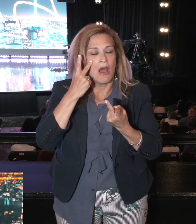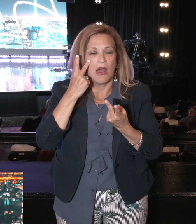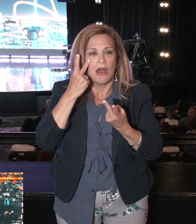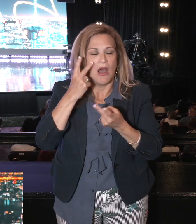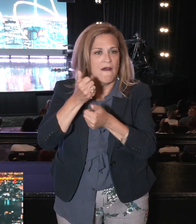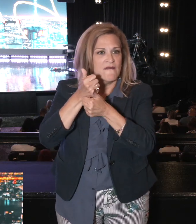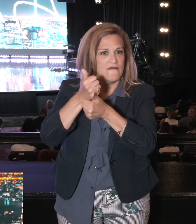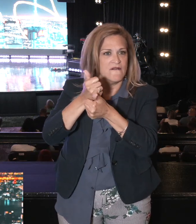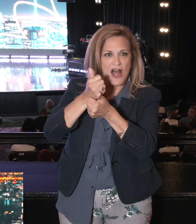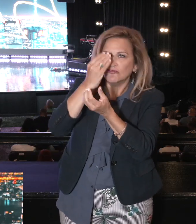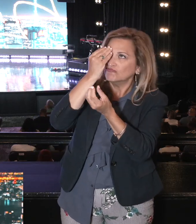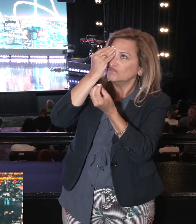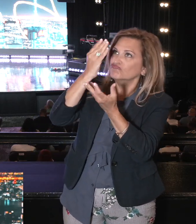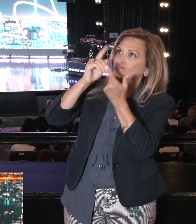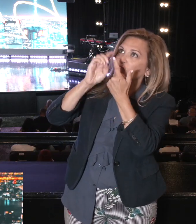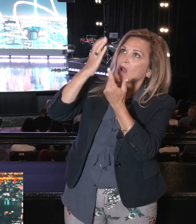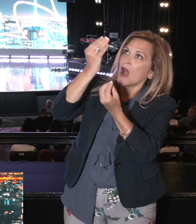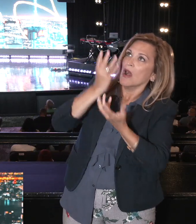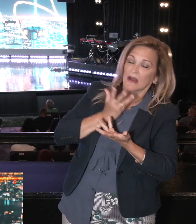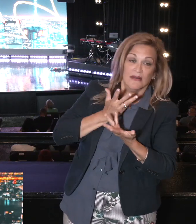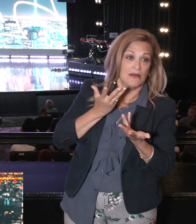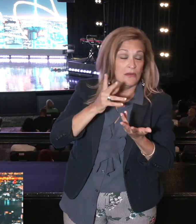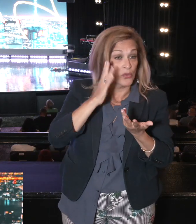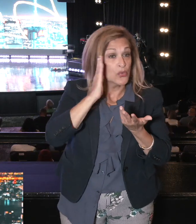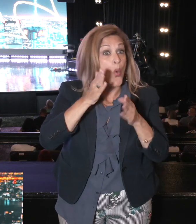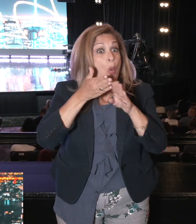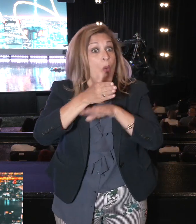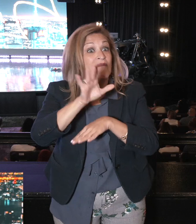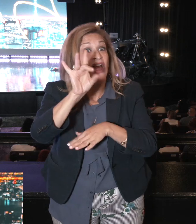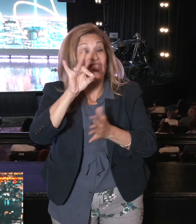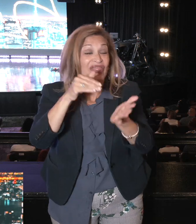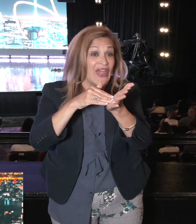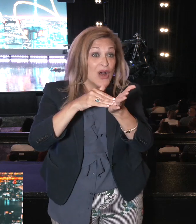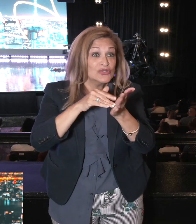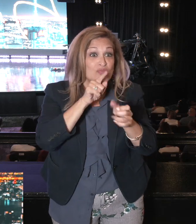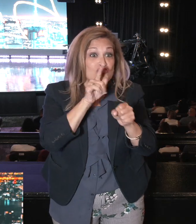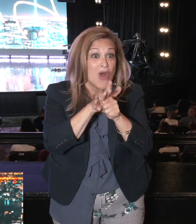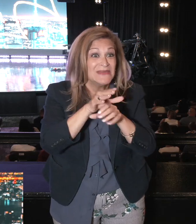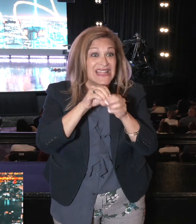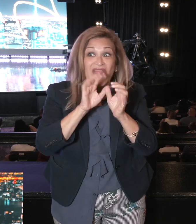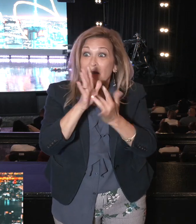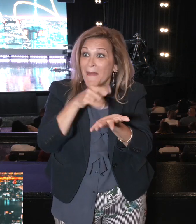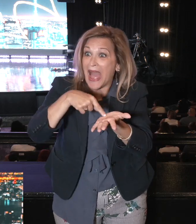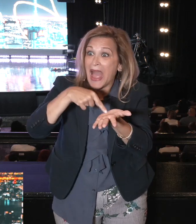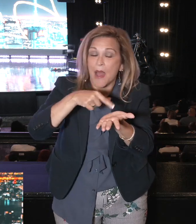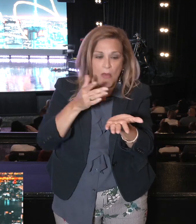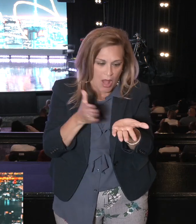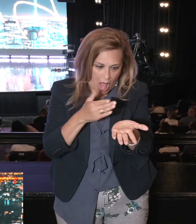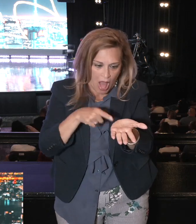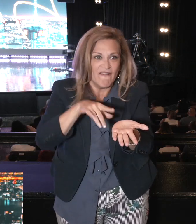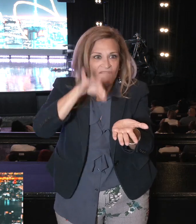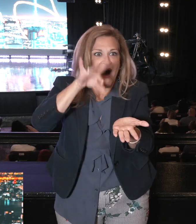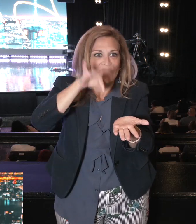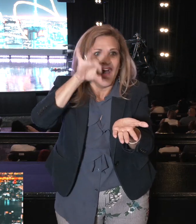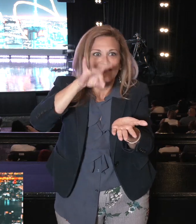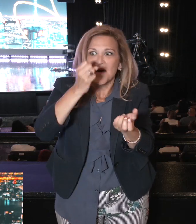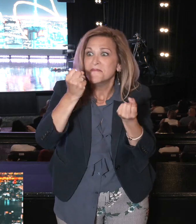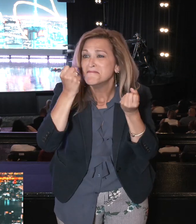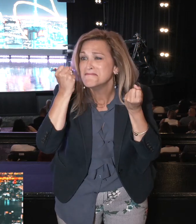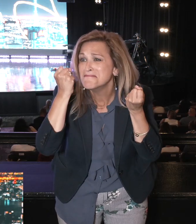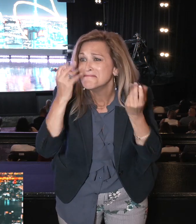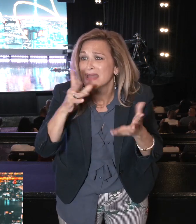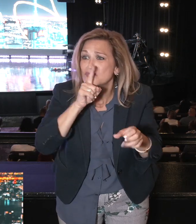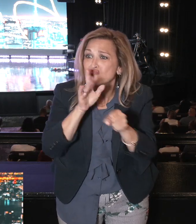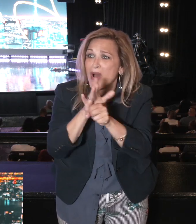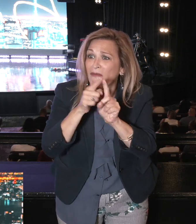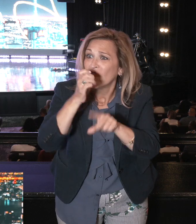promises in the Bible, which tells me you could always find one. You could always find one. Caleb had a different spirit. Why?